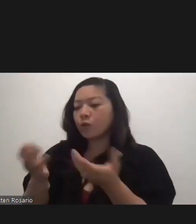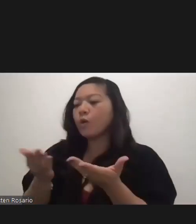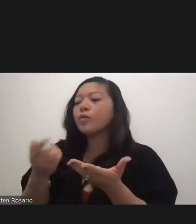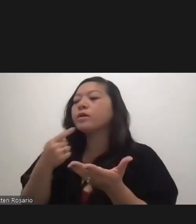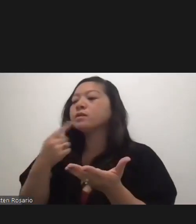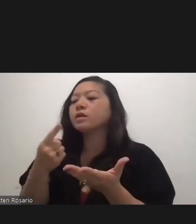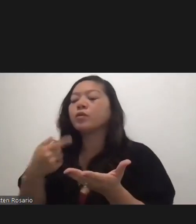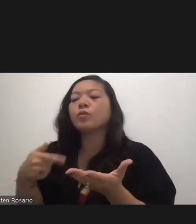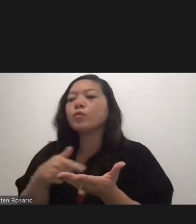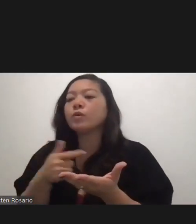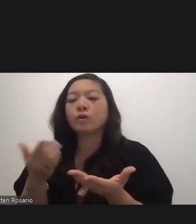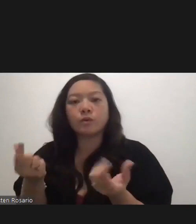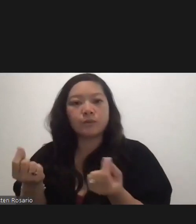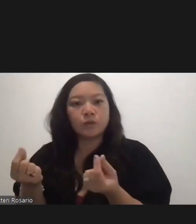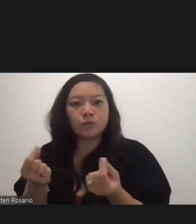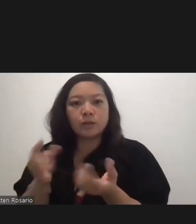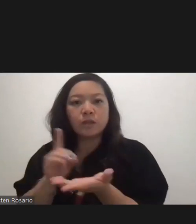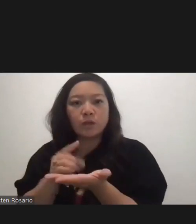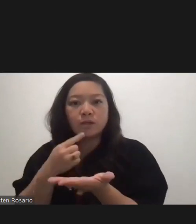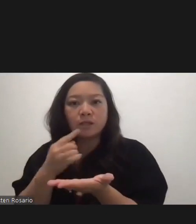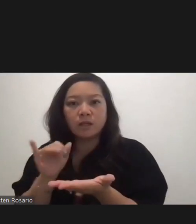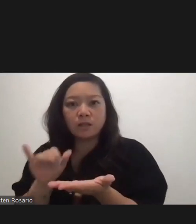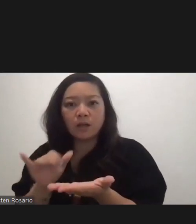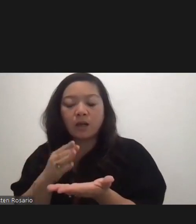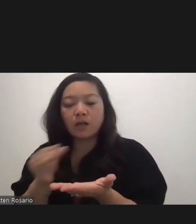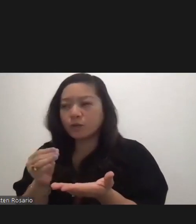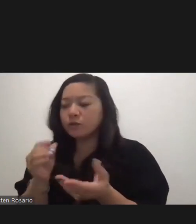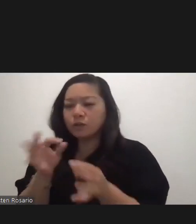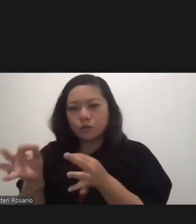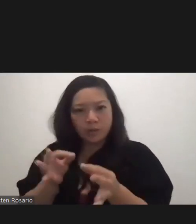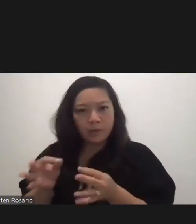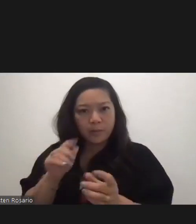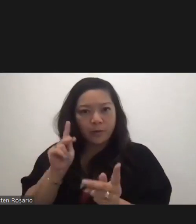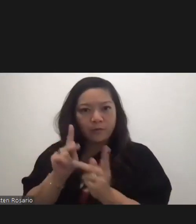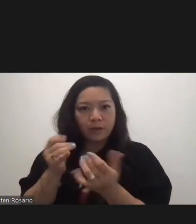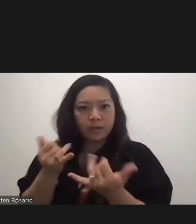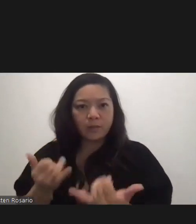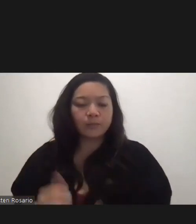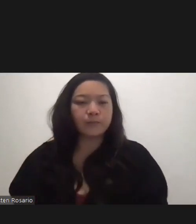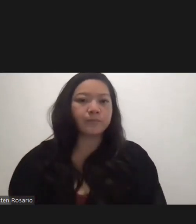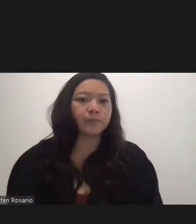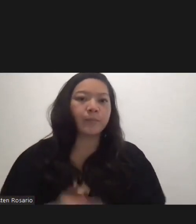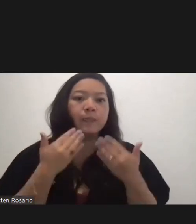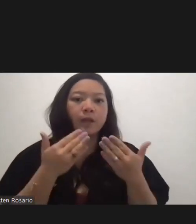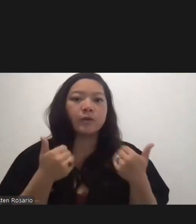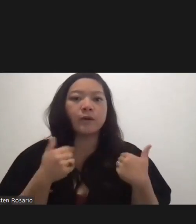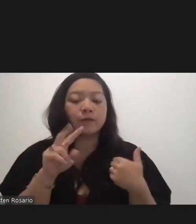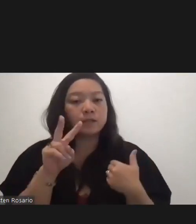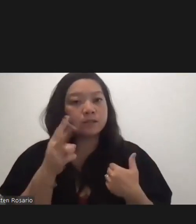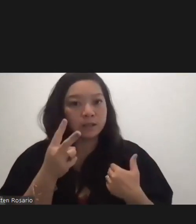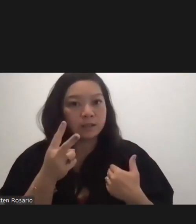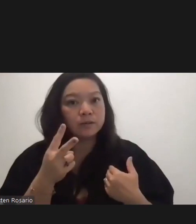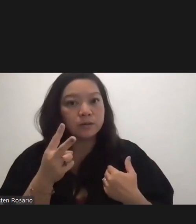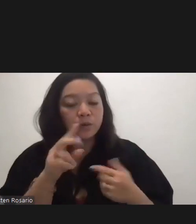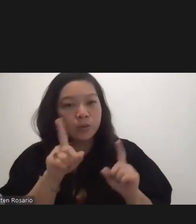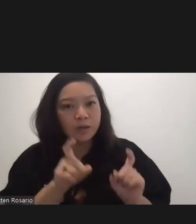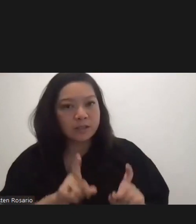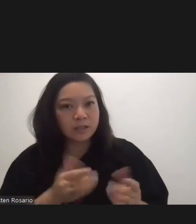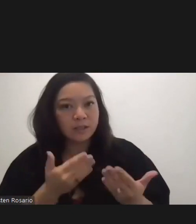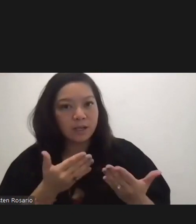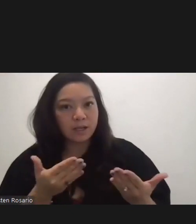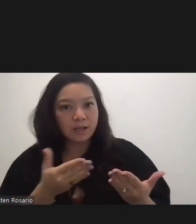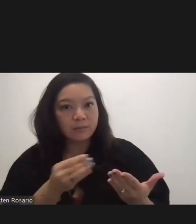doing. So, you described it perfectly. Thank you, Tony. We have a second round coming up. Nestor Lakanto,